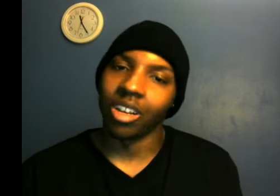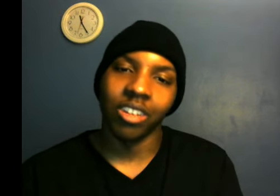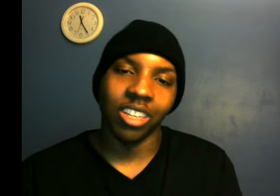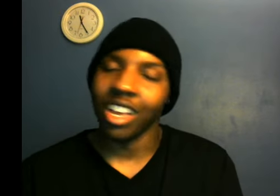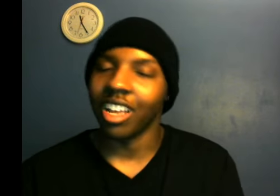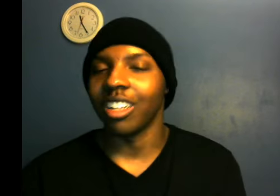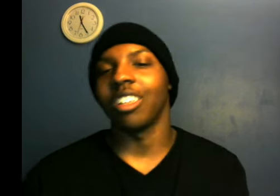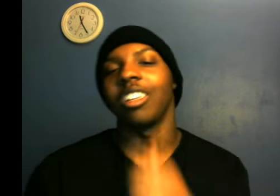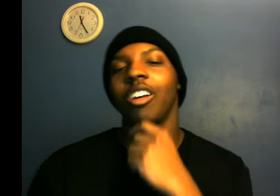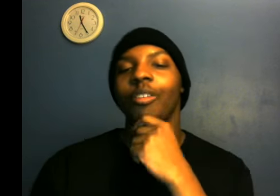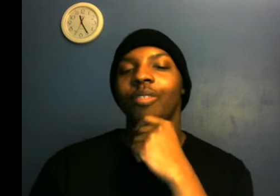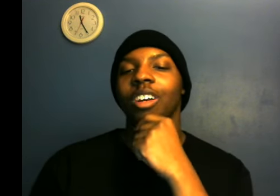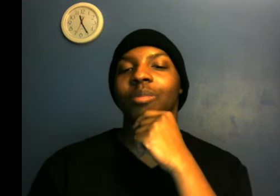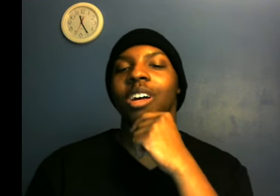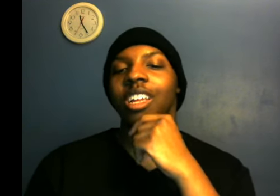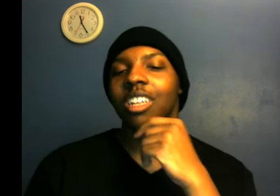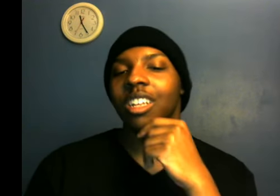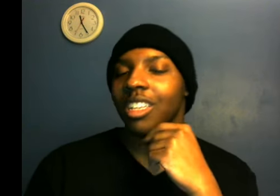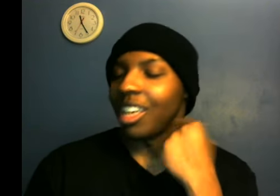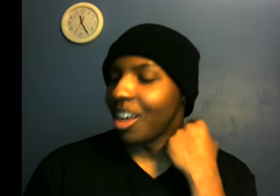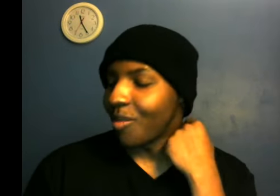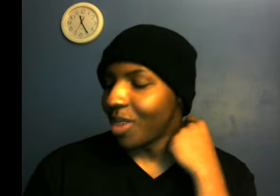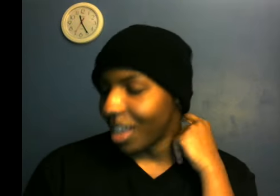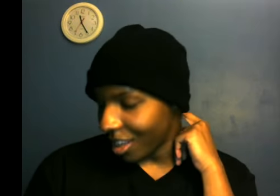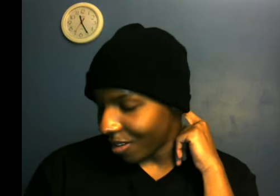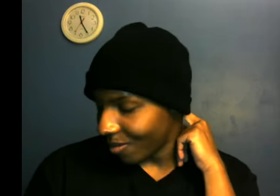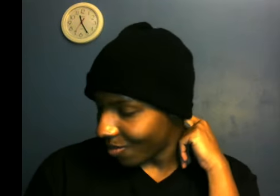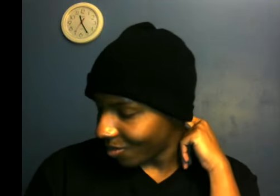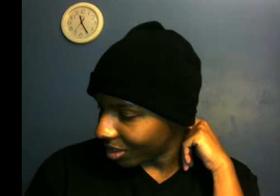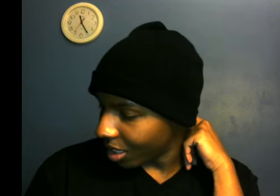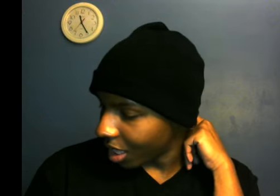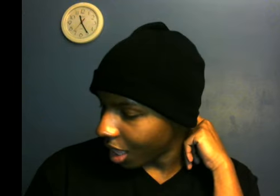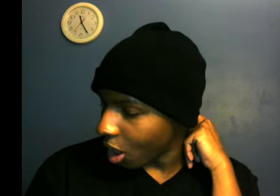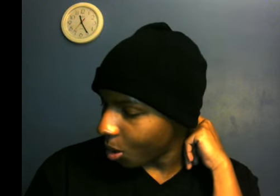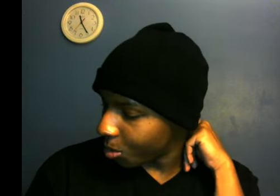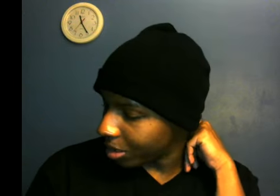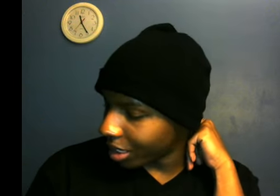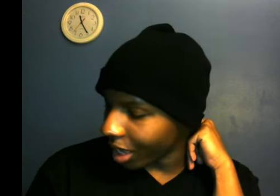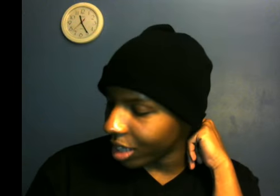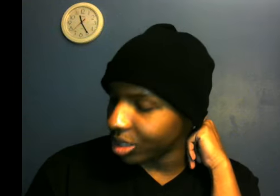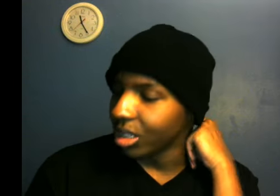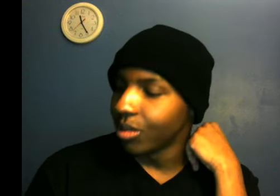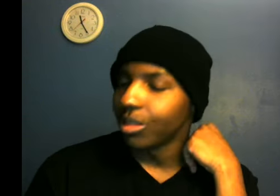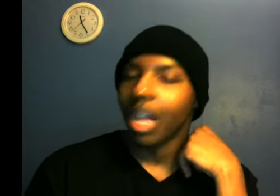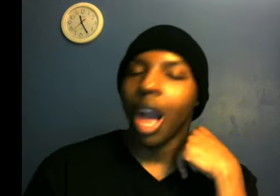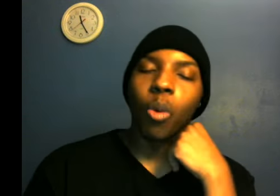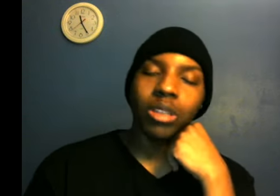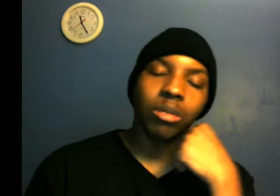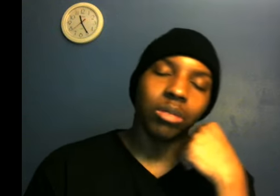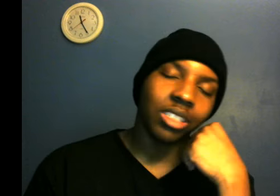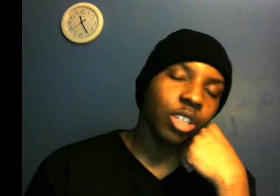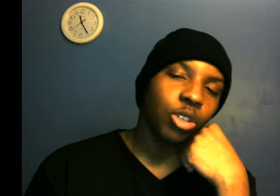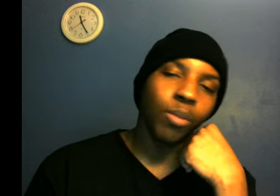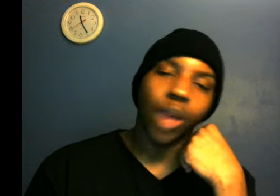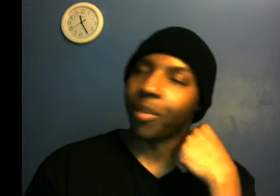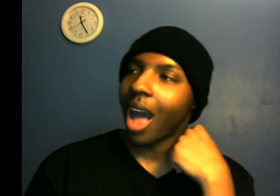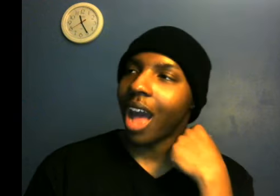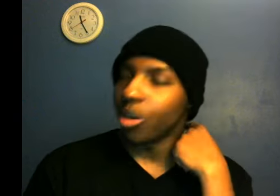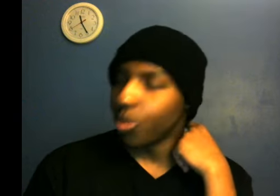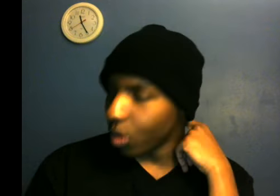yeah, go figure. But, yeah, man. I hope the Lions. I want them to sign Sue Beck, but I don't want